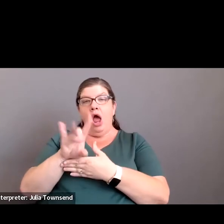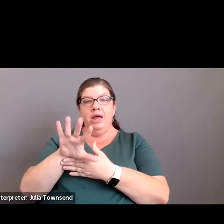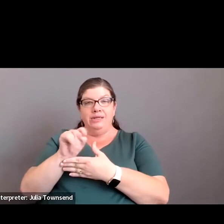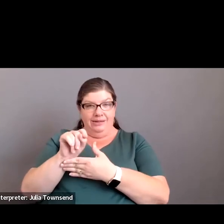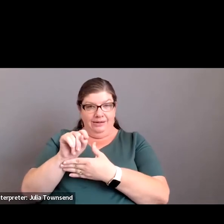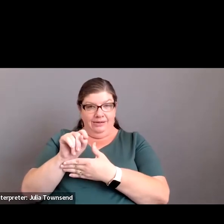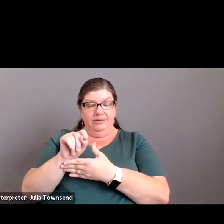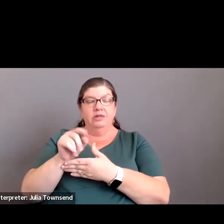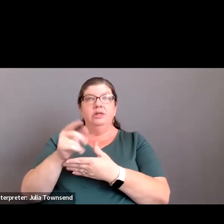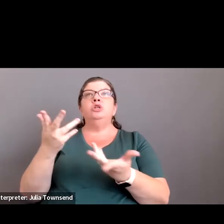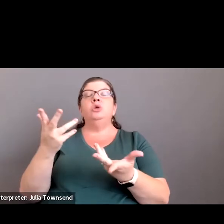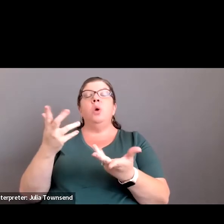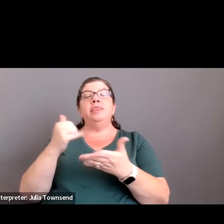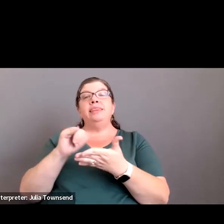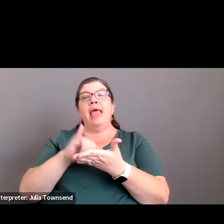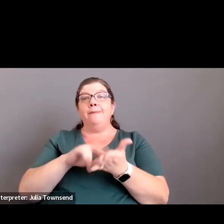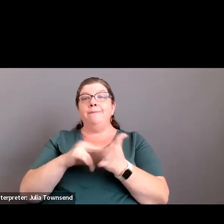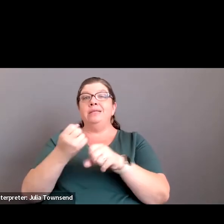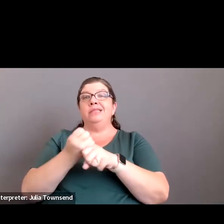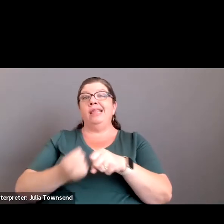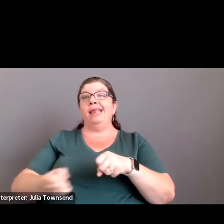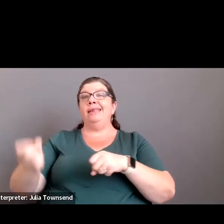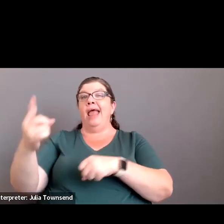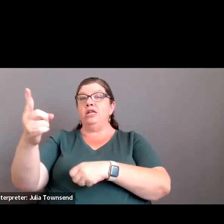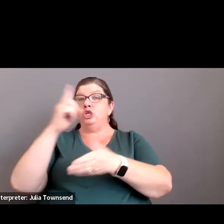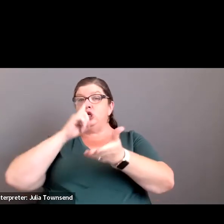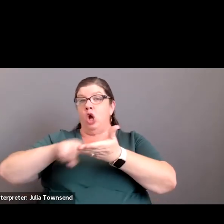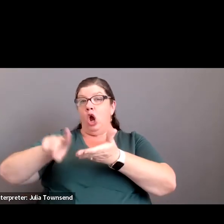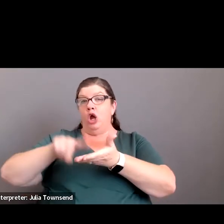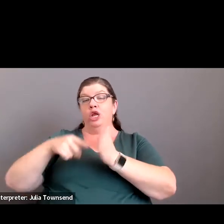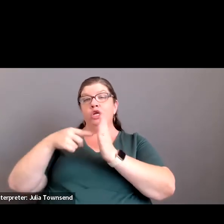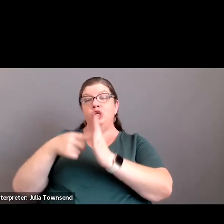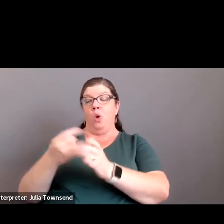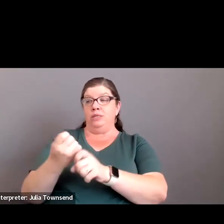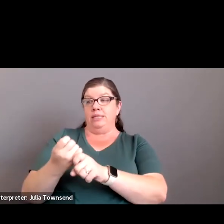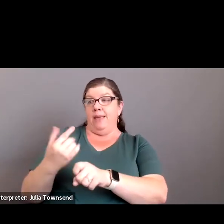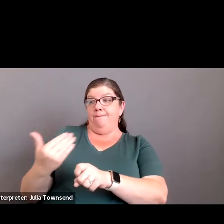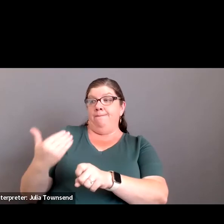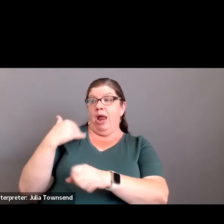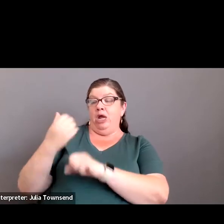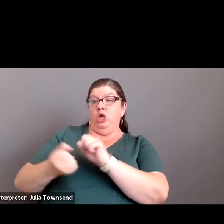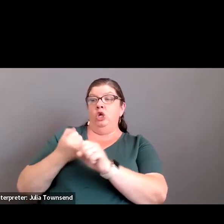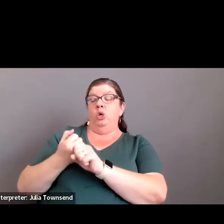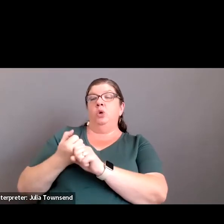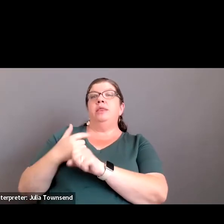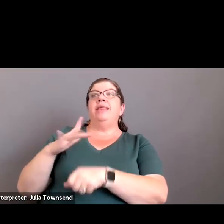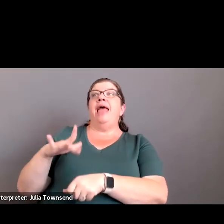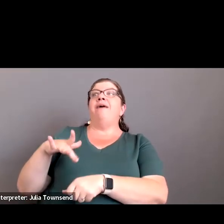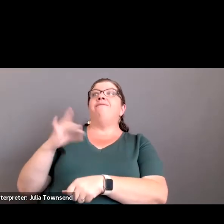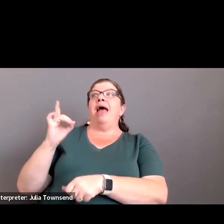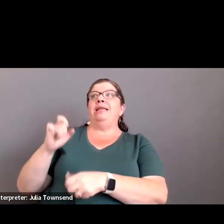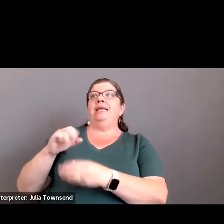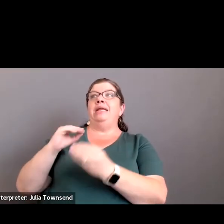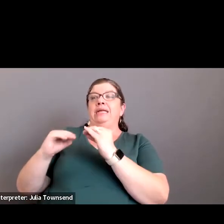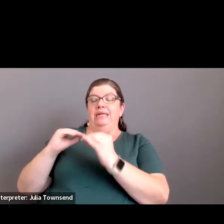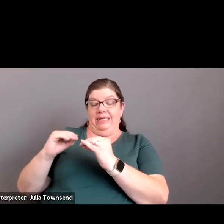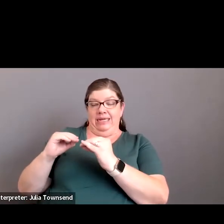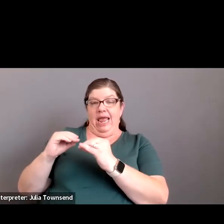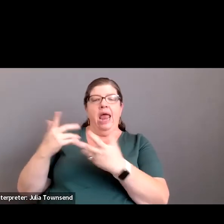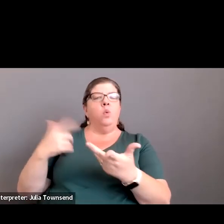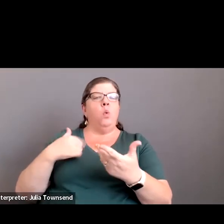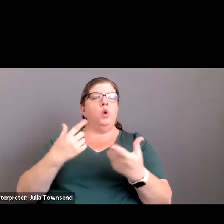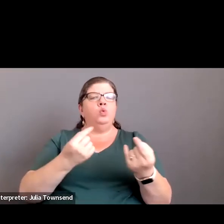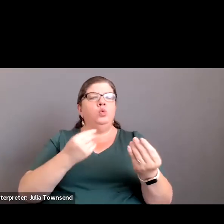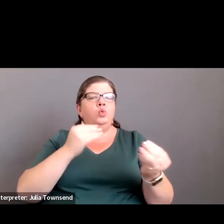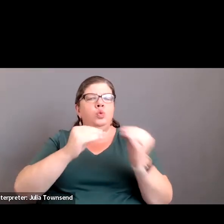So that in the following year's audit, it shows that the prior year there was a finding and the correction that was done.